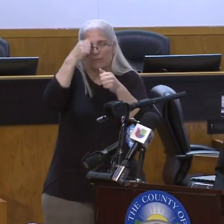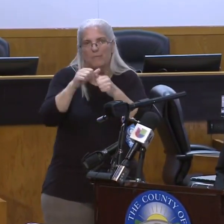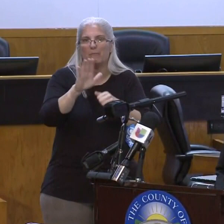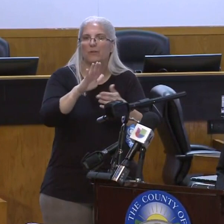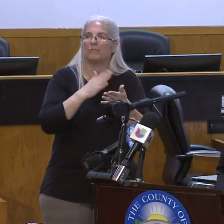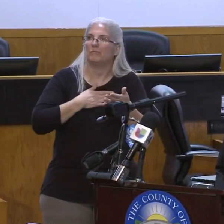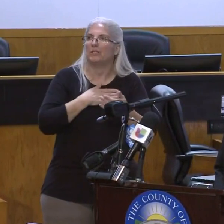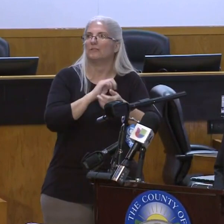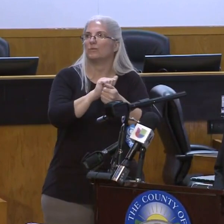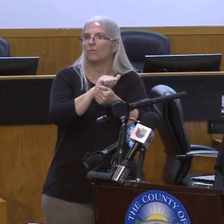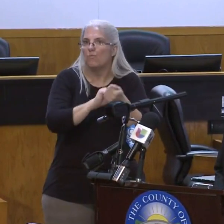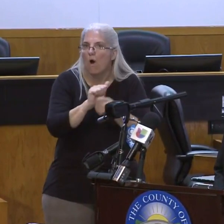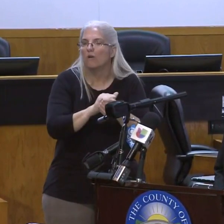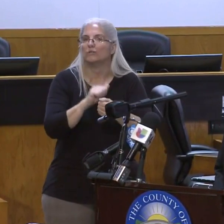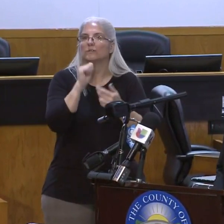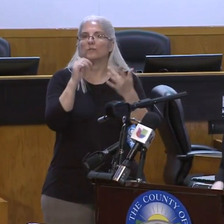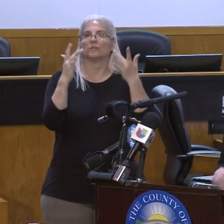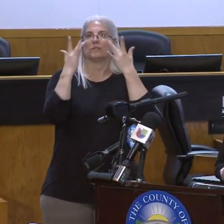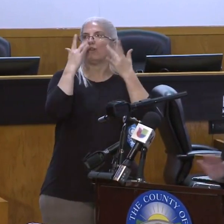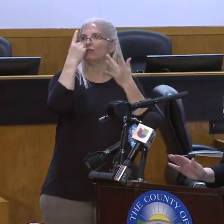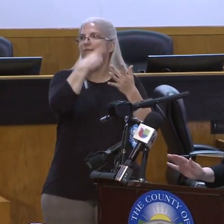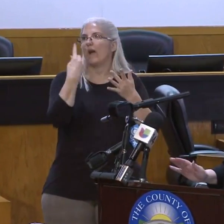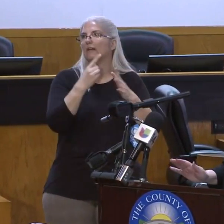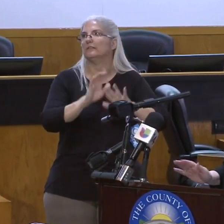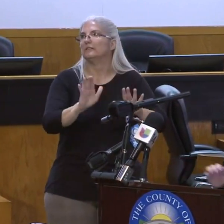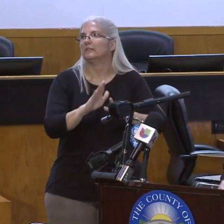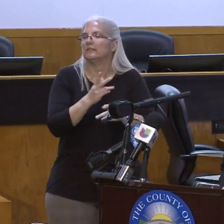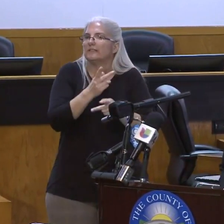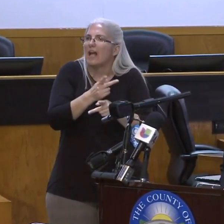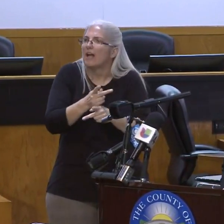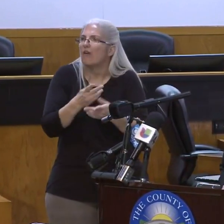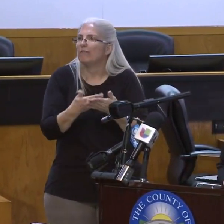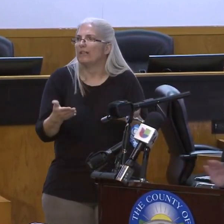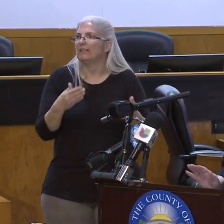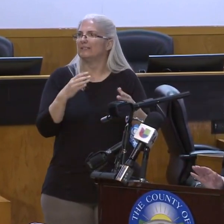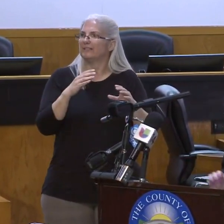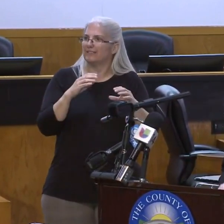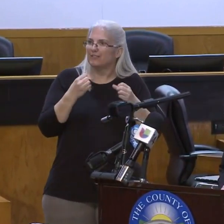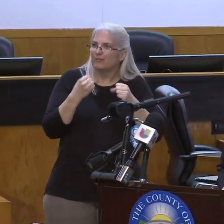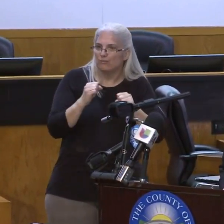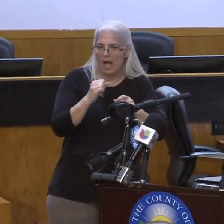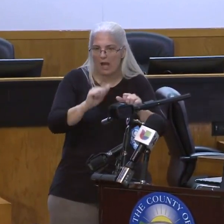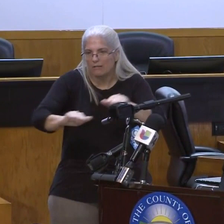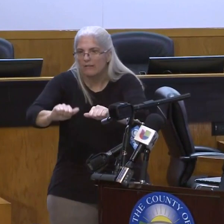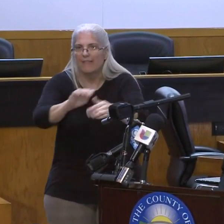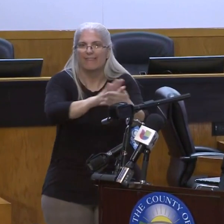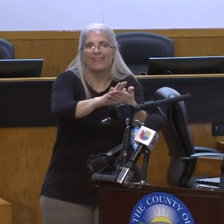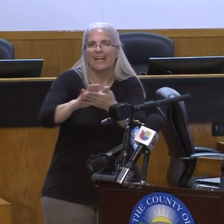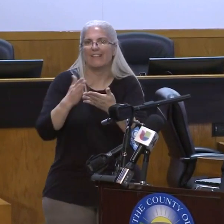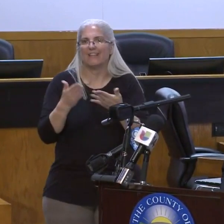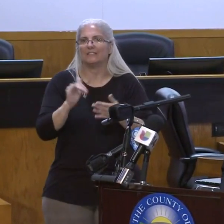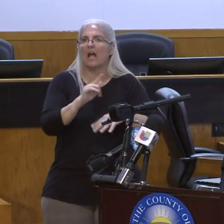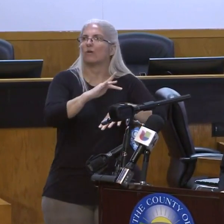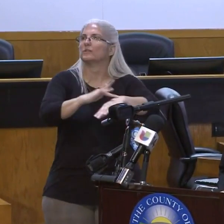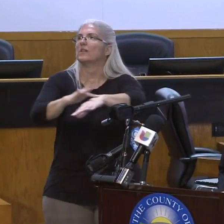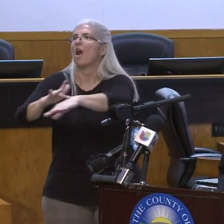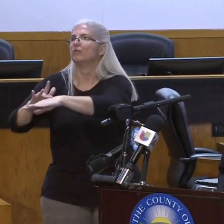face and all of those other careful things that you can do in terms of wiping down your environment and making sure your space is clean.